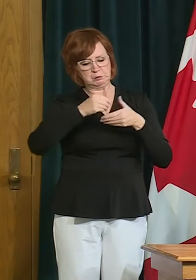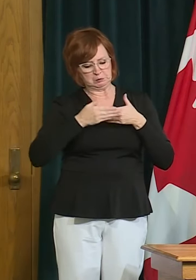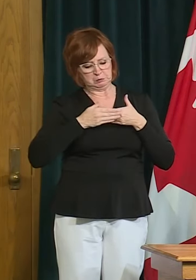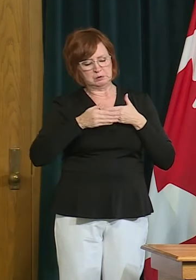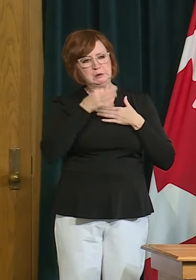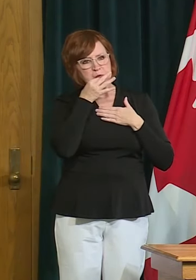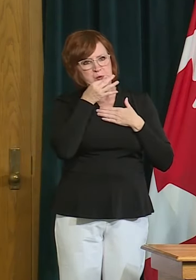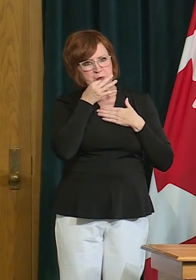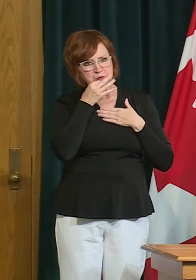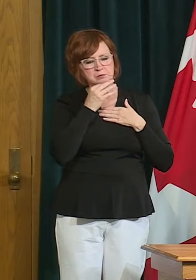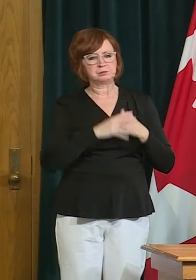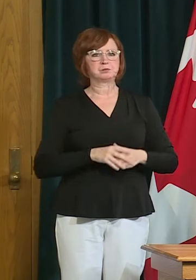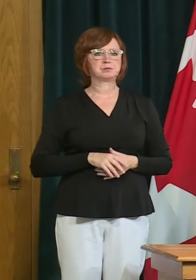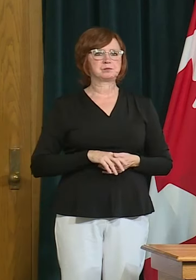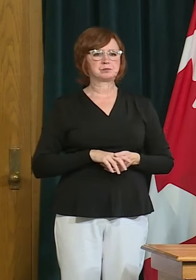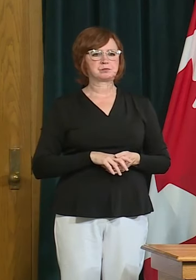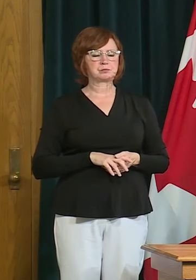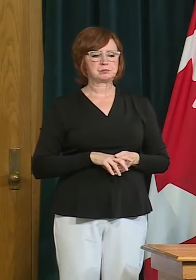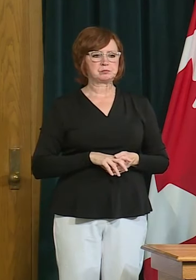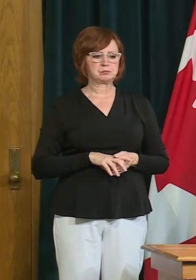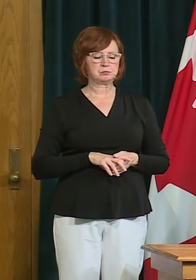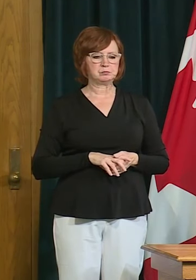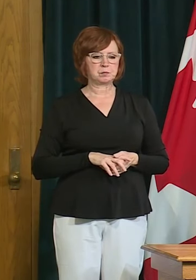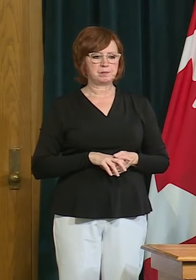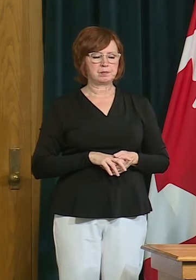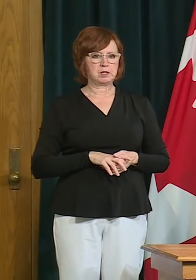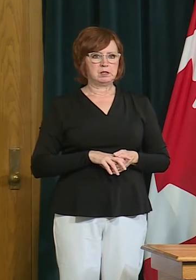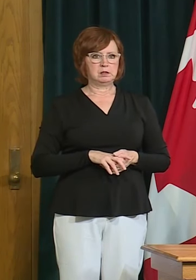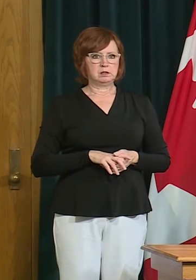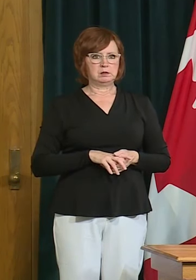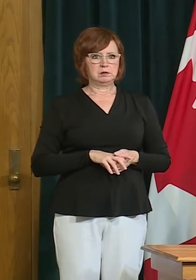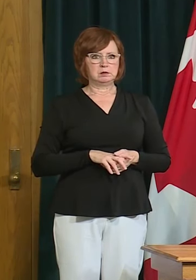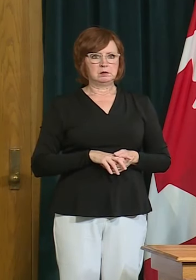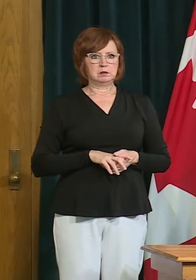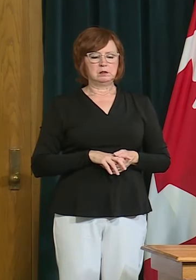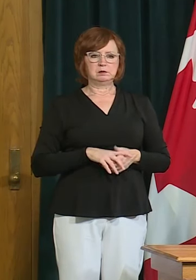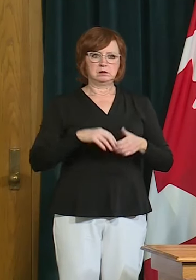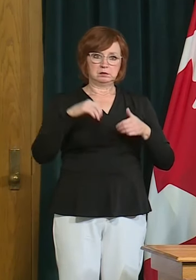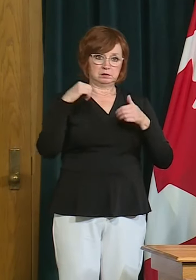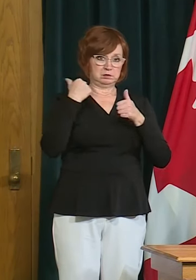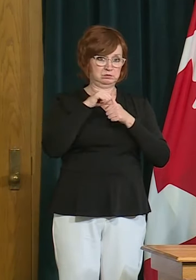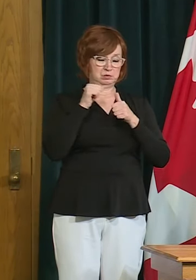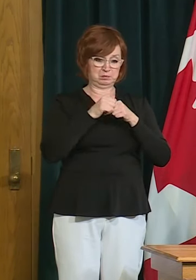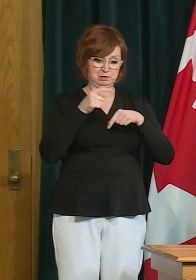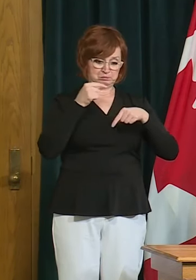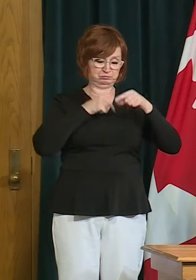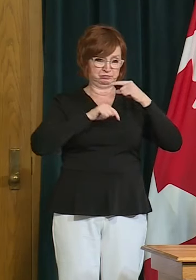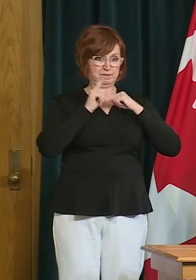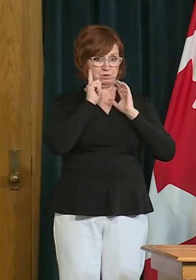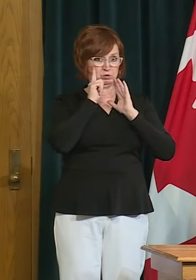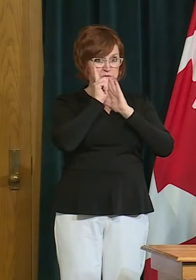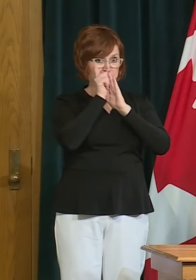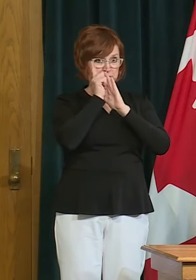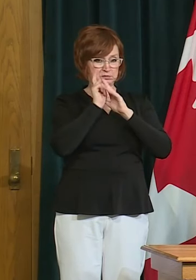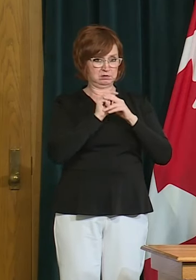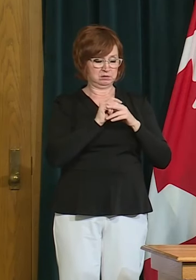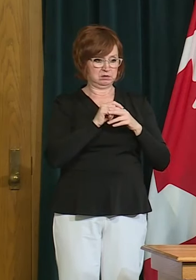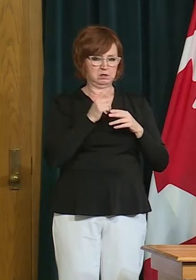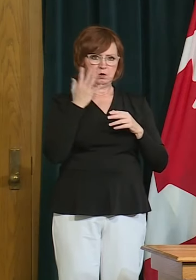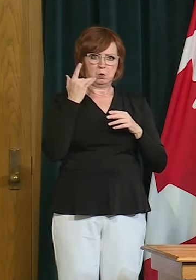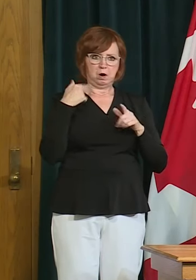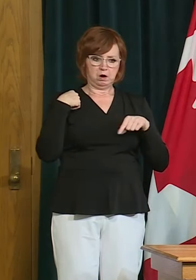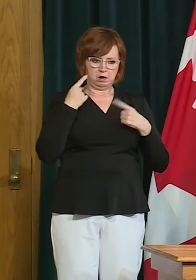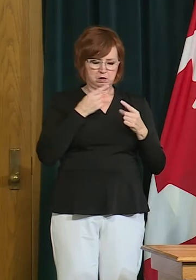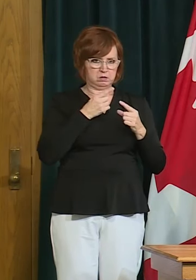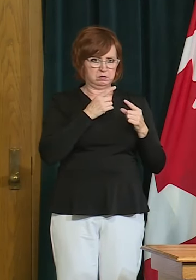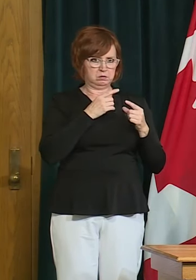i would just go back to the the by far and away the largest reason that our numbers are good is is because we have been so very careful